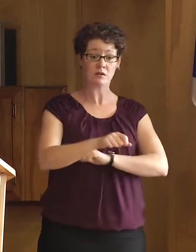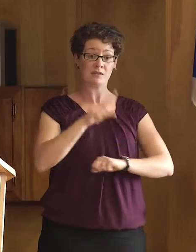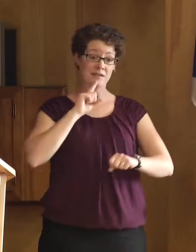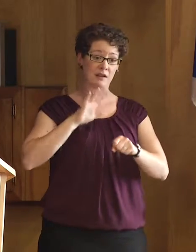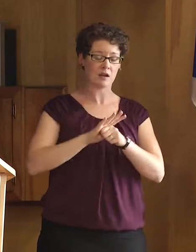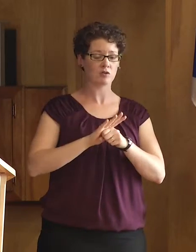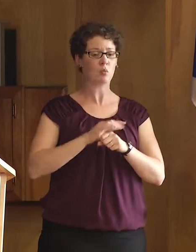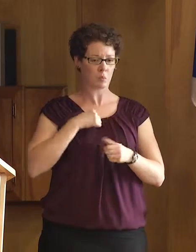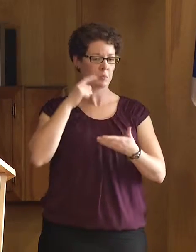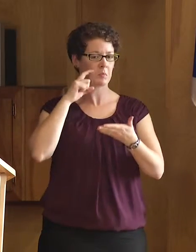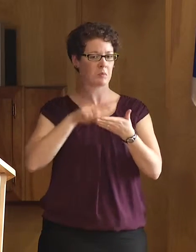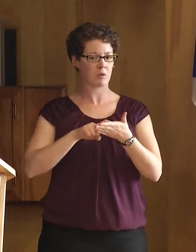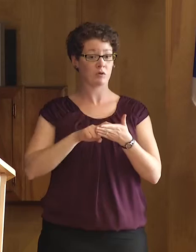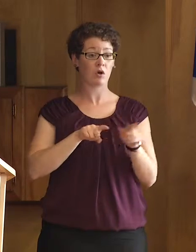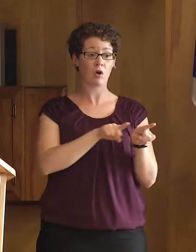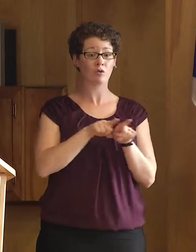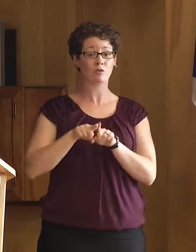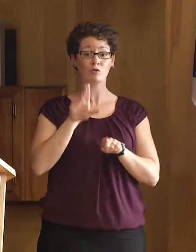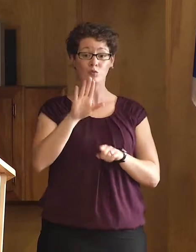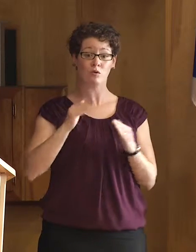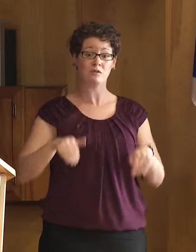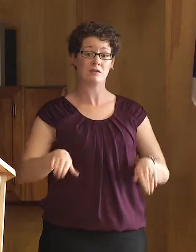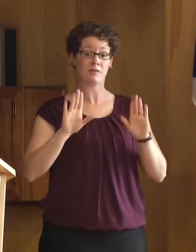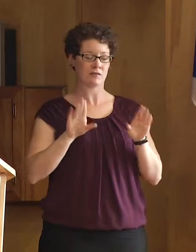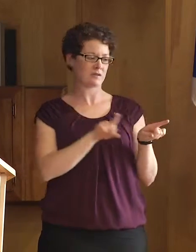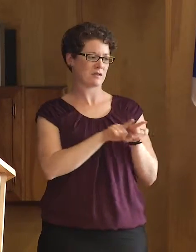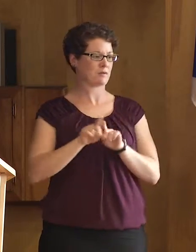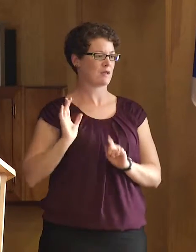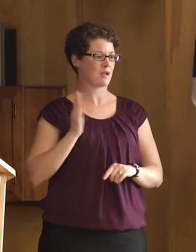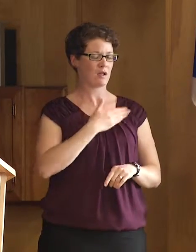gone unnoticed, and your sacrifices are equal to our own.